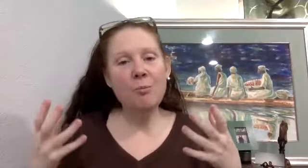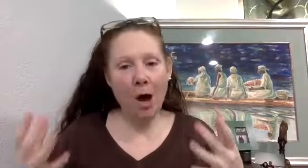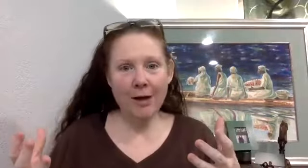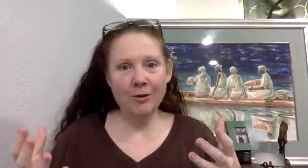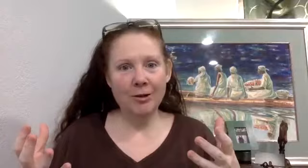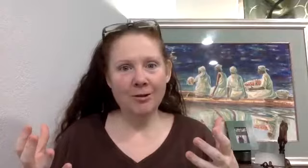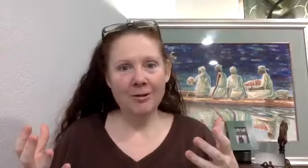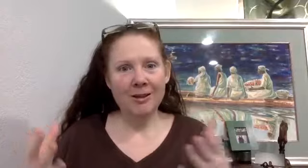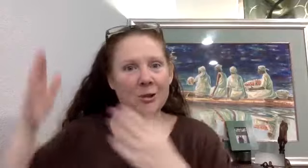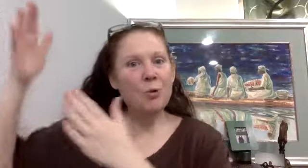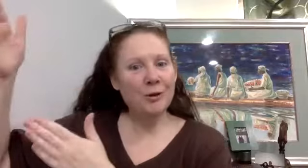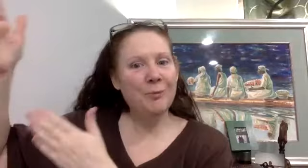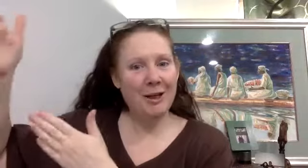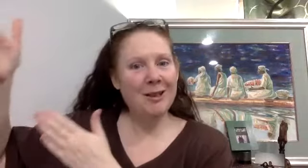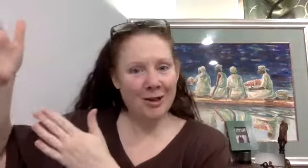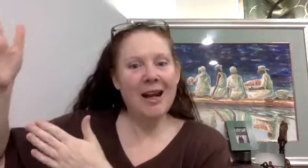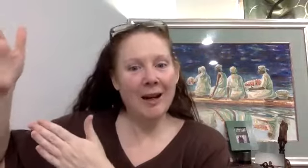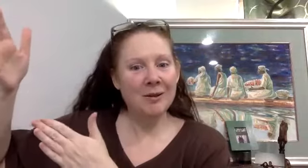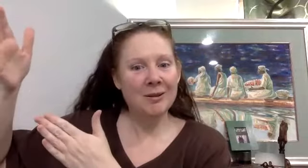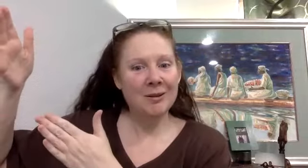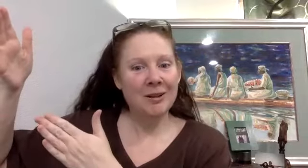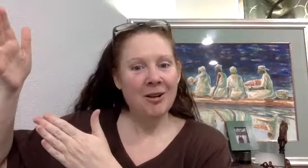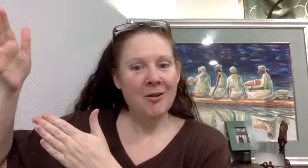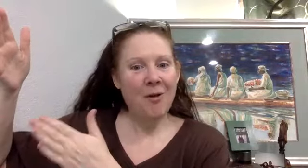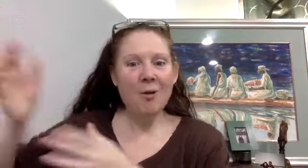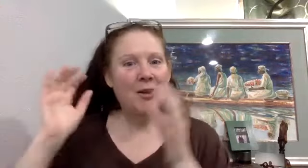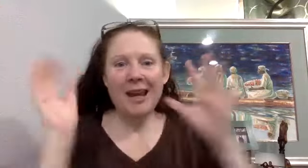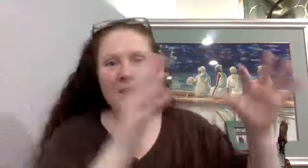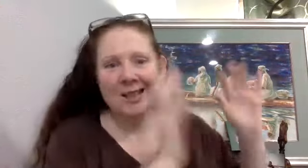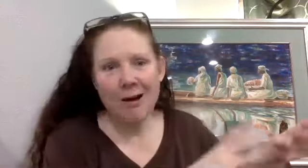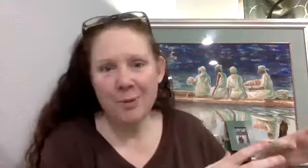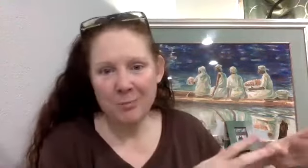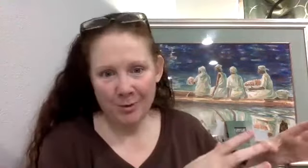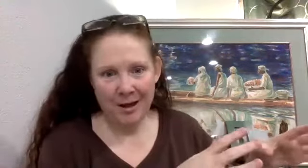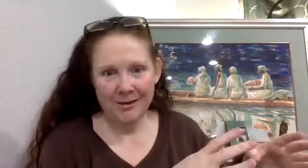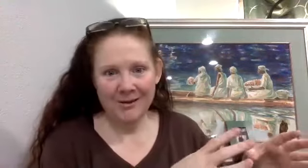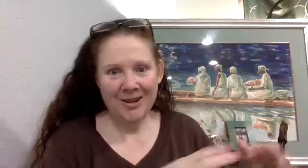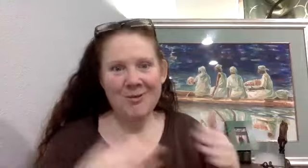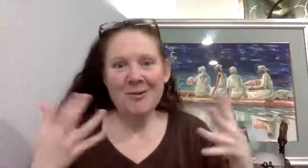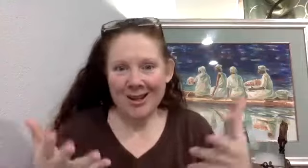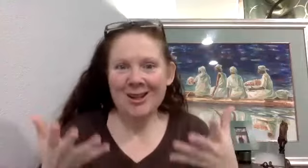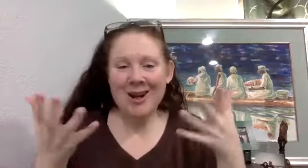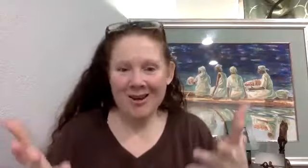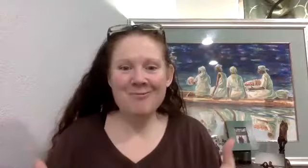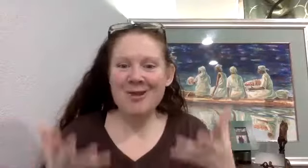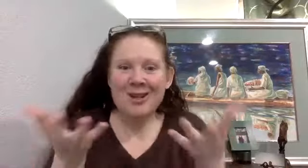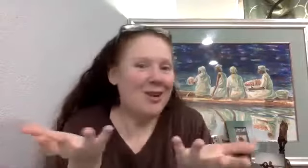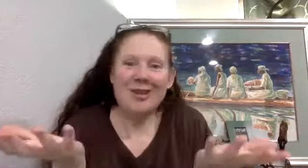model this world that we need to create. You can't just tell people things. We want to show them. We want to show that